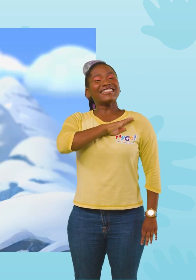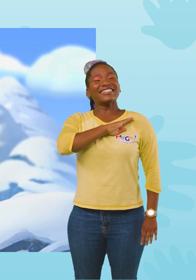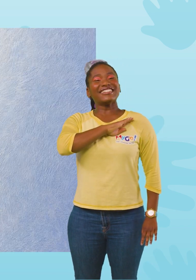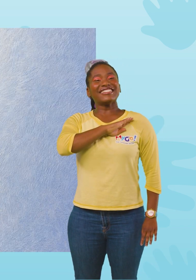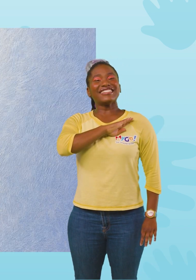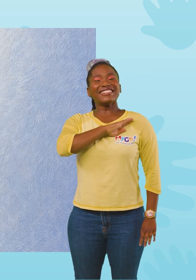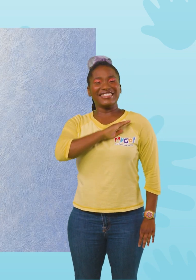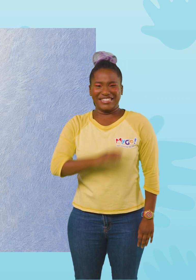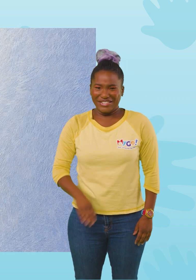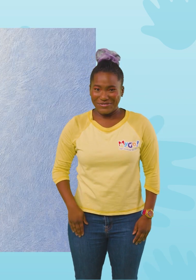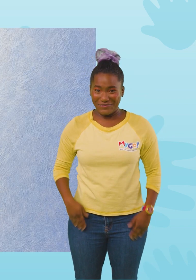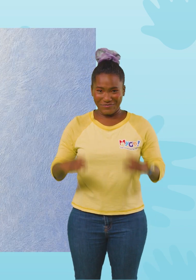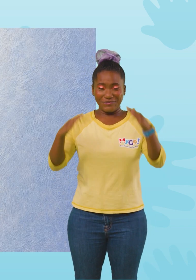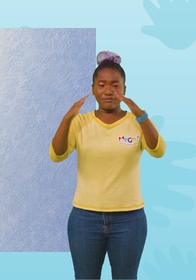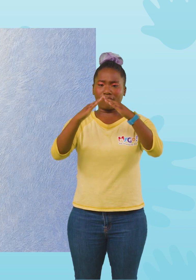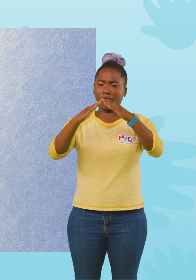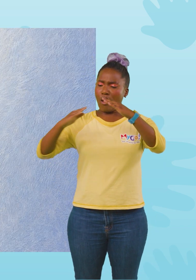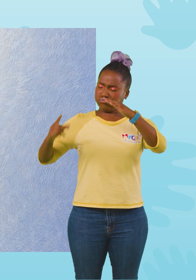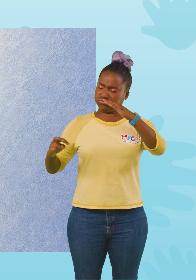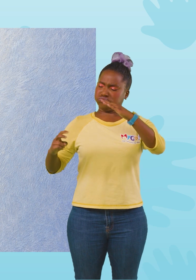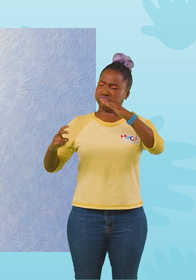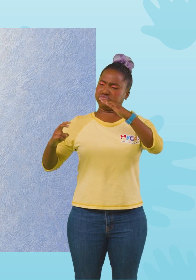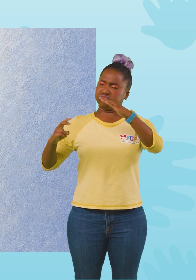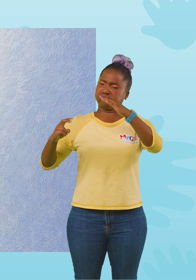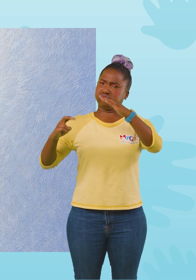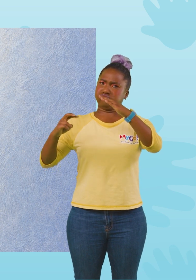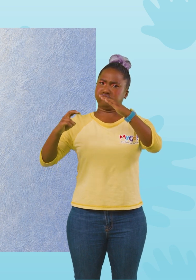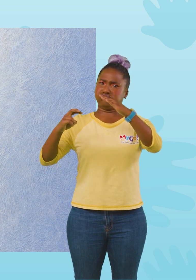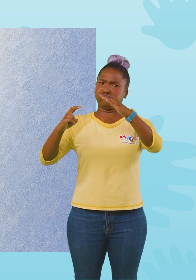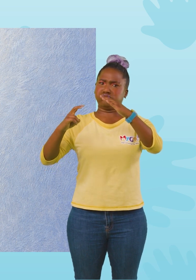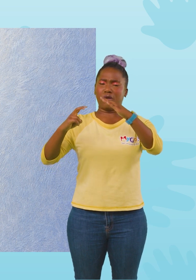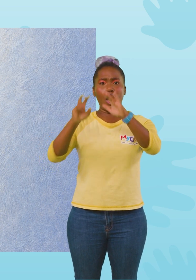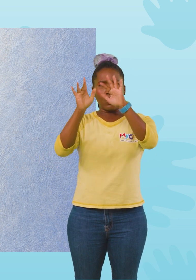I was just headed to the top! That's where the best snow is!